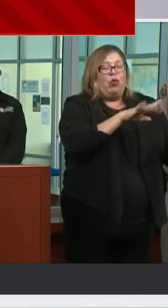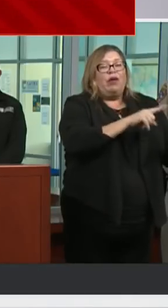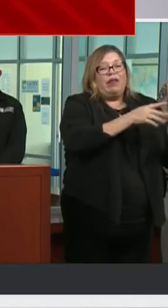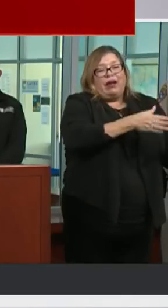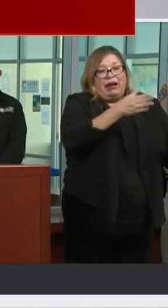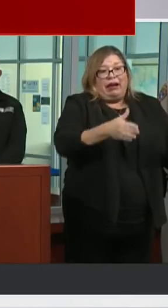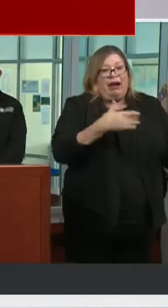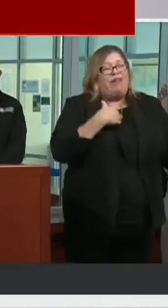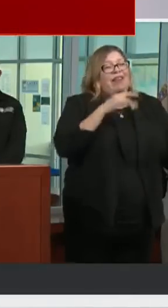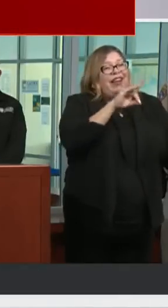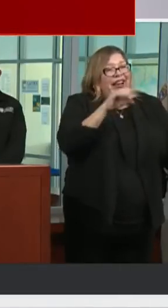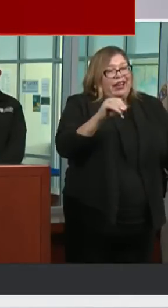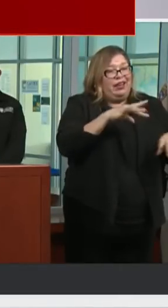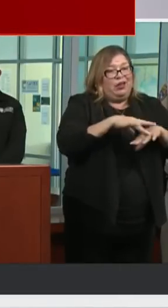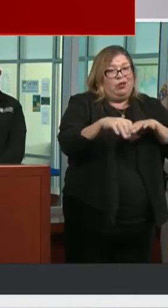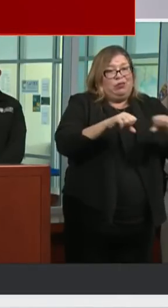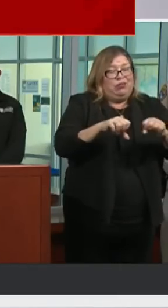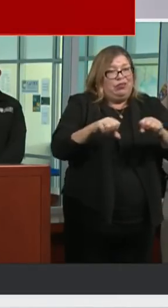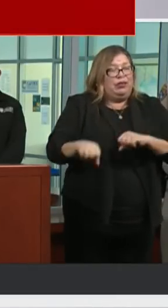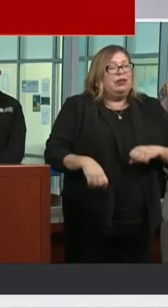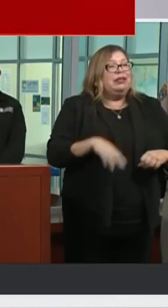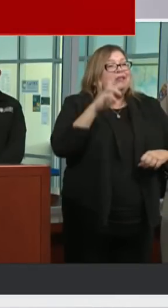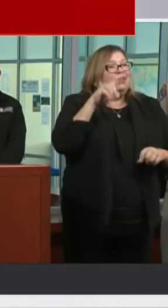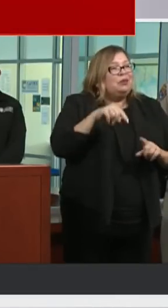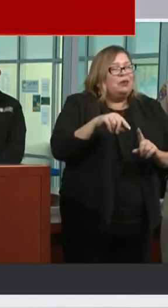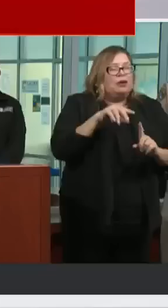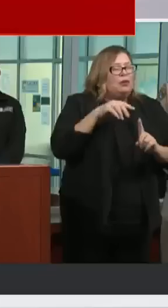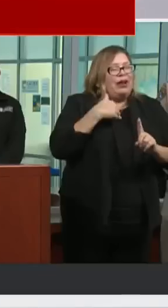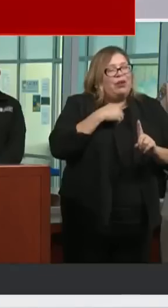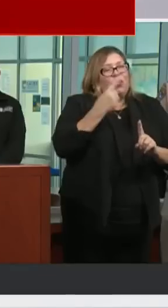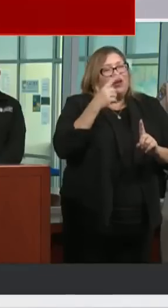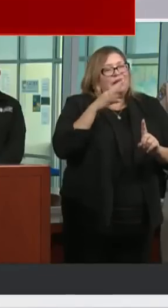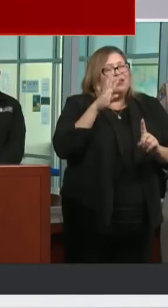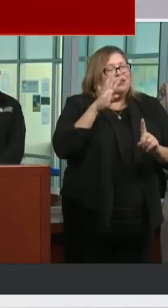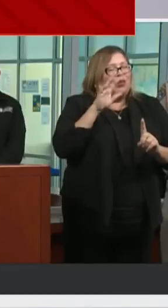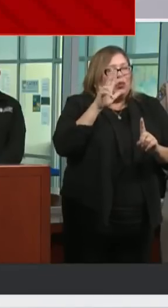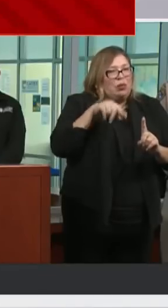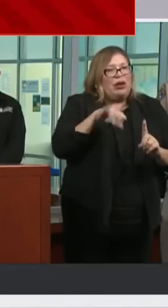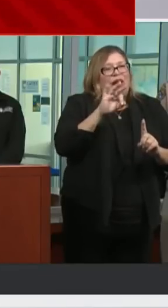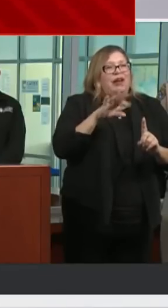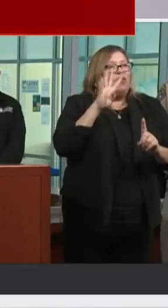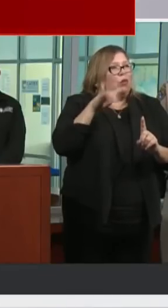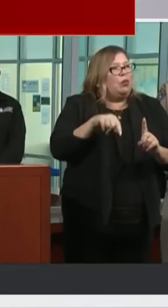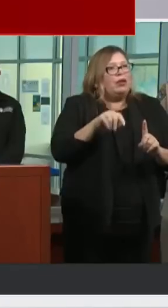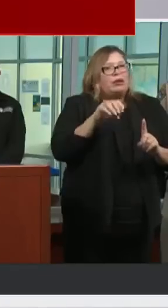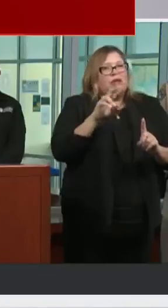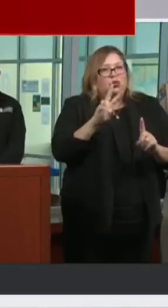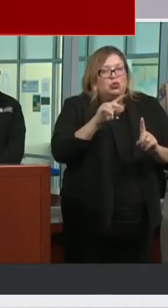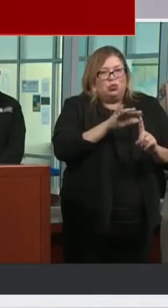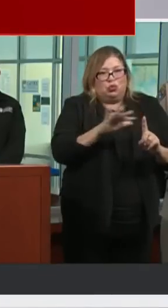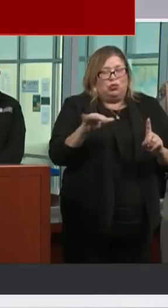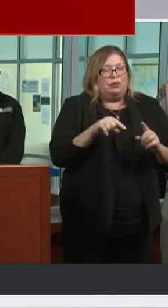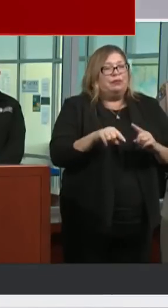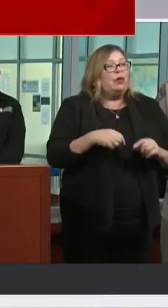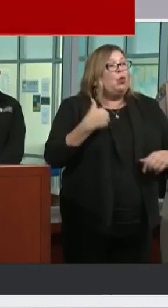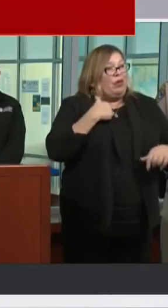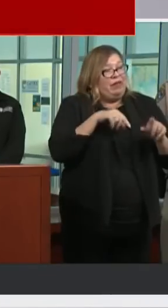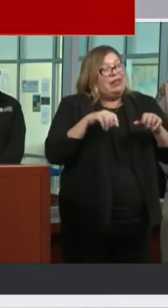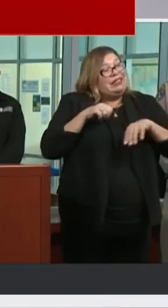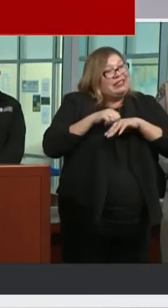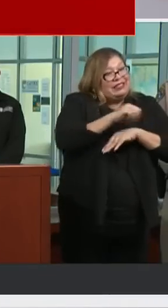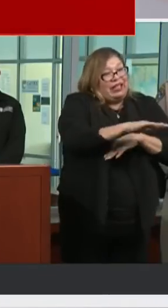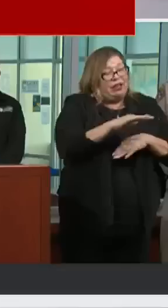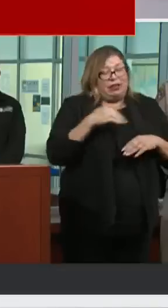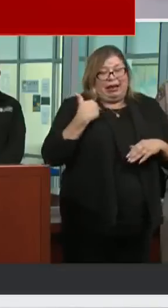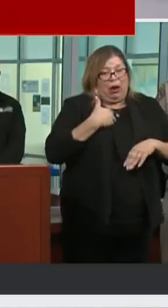.0, and 3.9, which were the largest at this point. We have sent some scientists out in the field from the California Geological Survey, and likely there